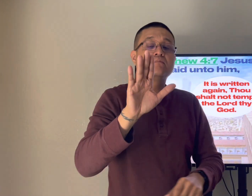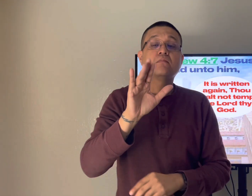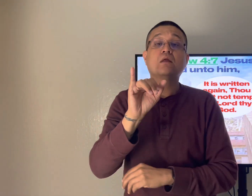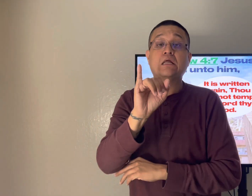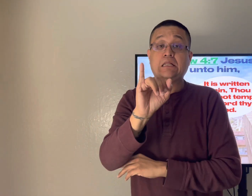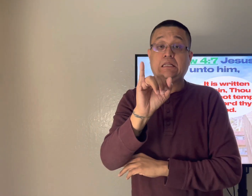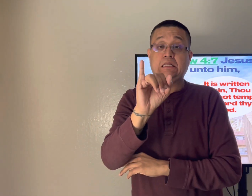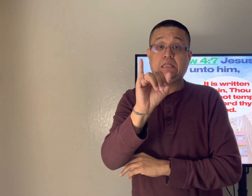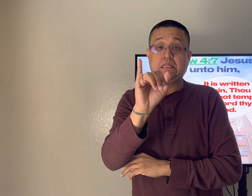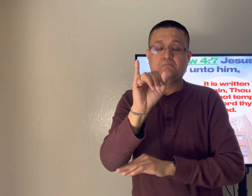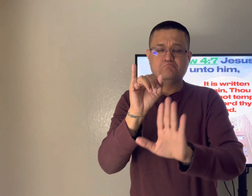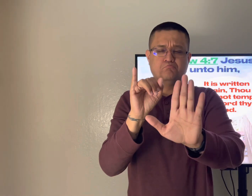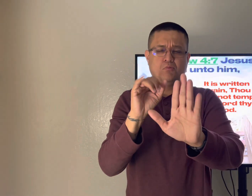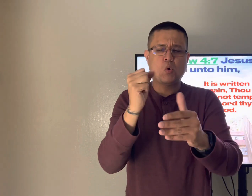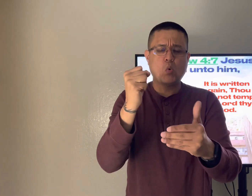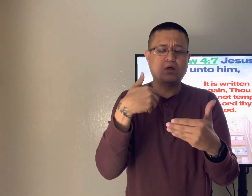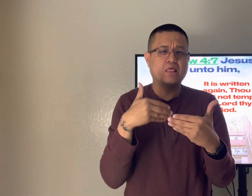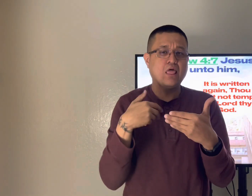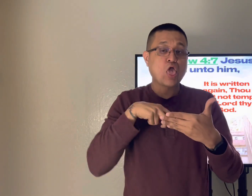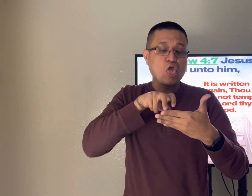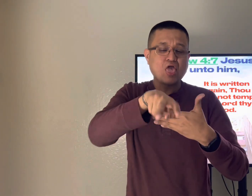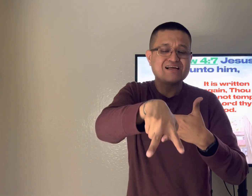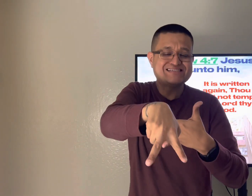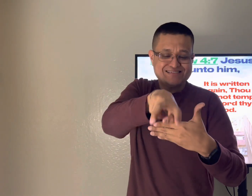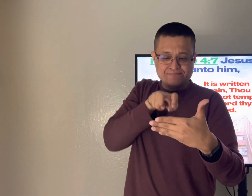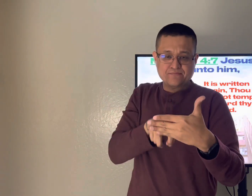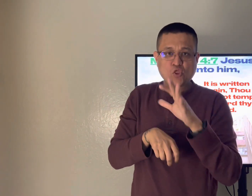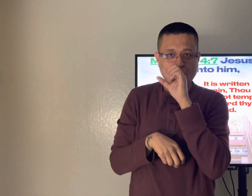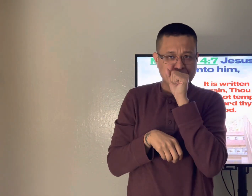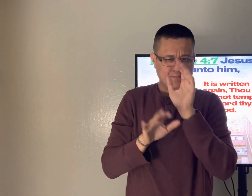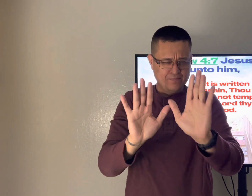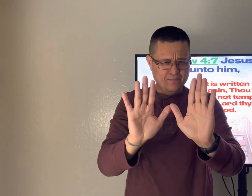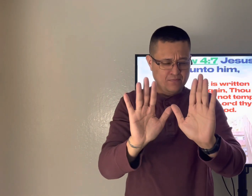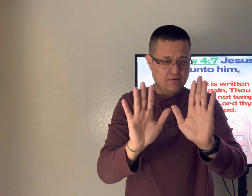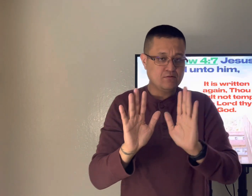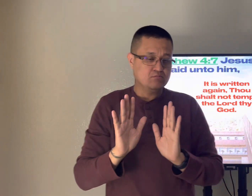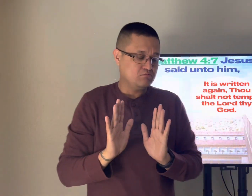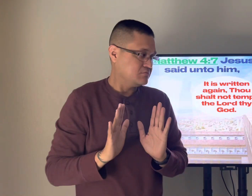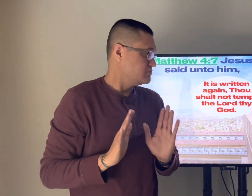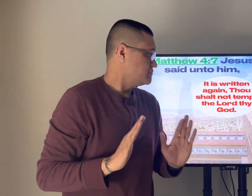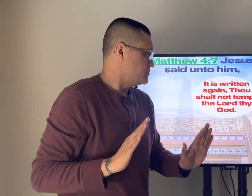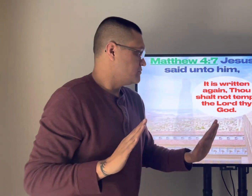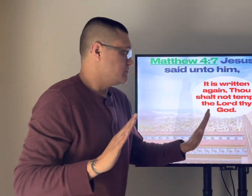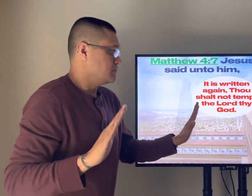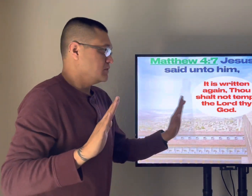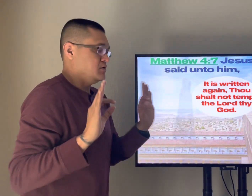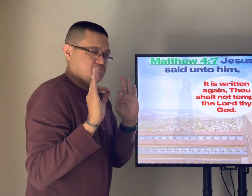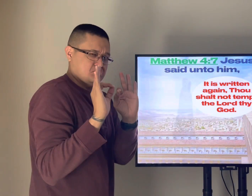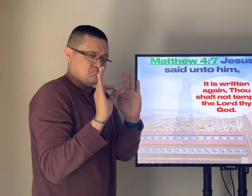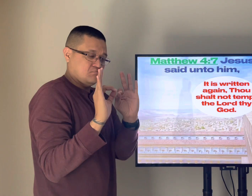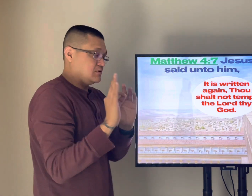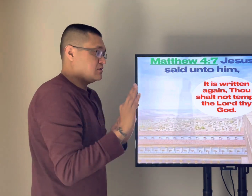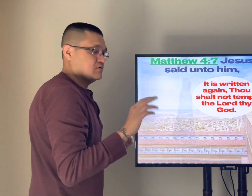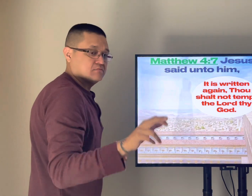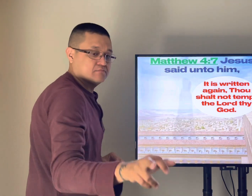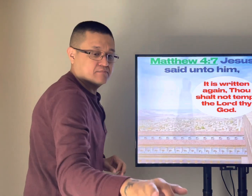did the devil look up and try to tempt the god that was still in heaven no he's looking at jesus and flesh and tempting him